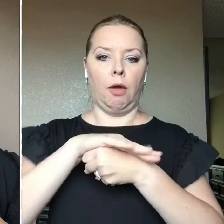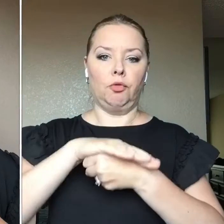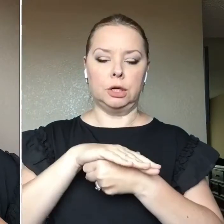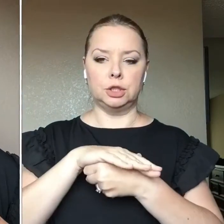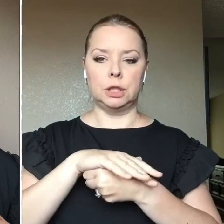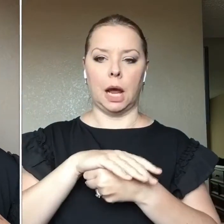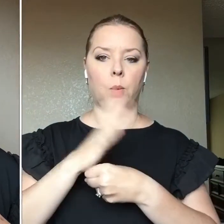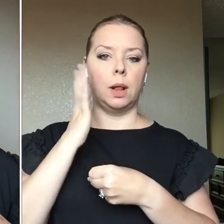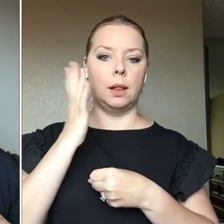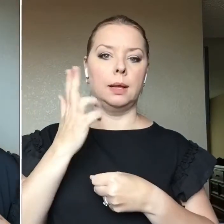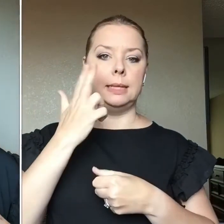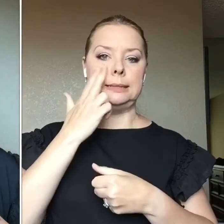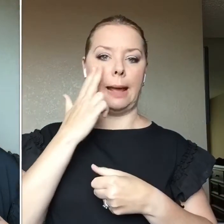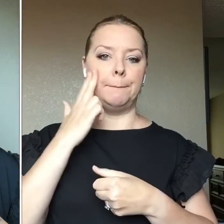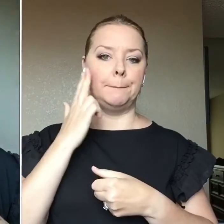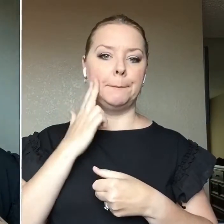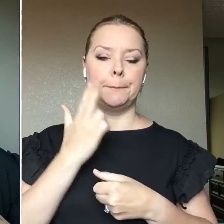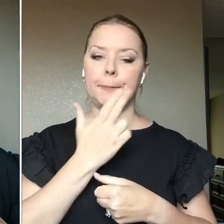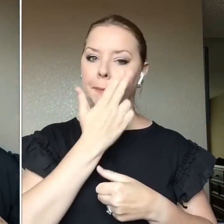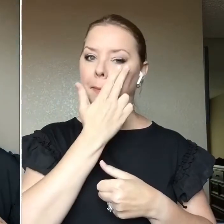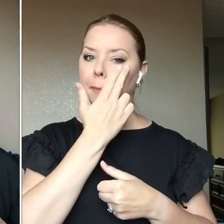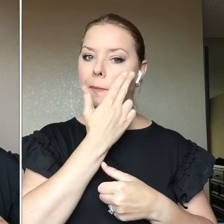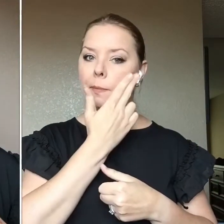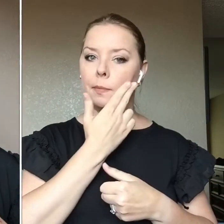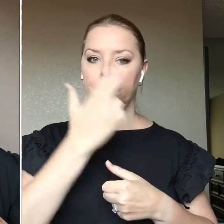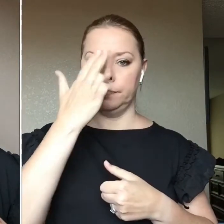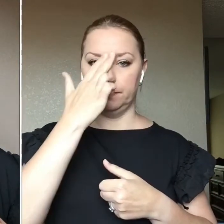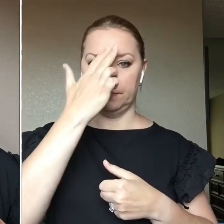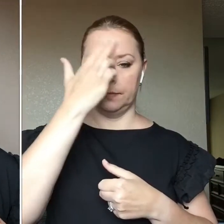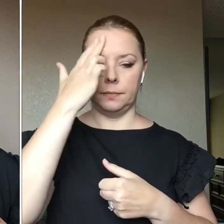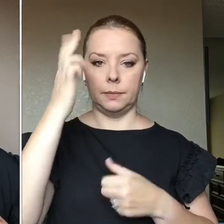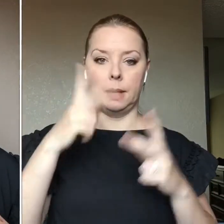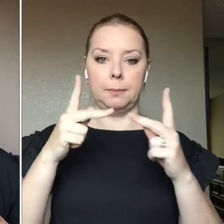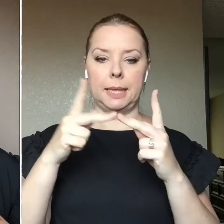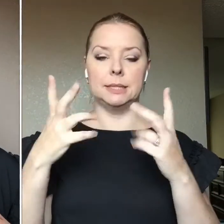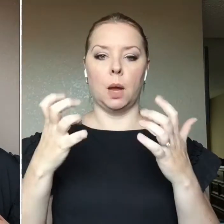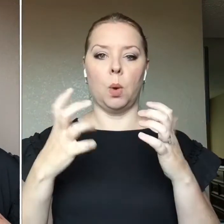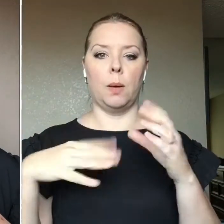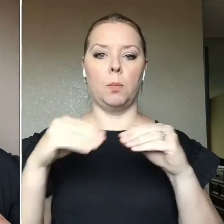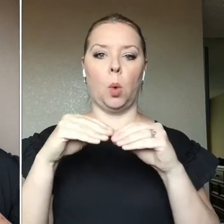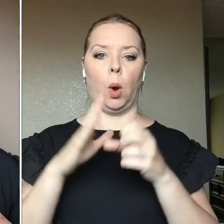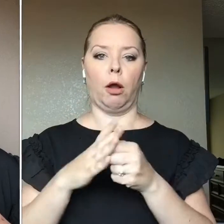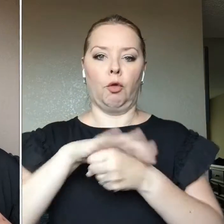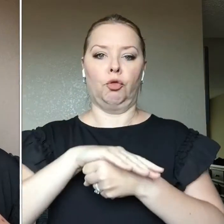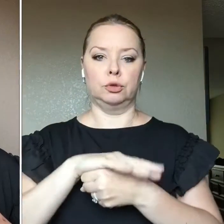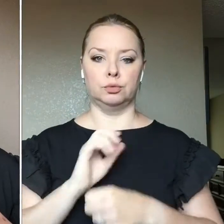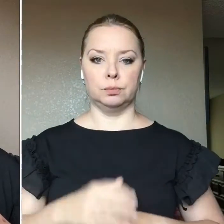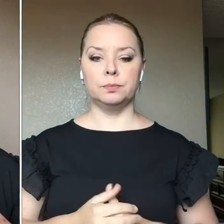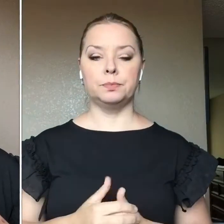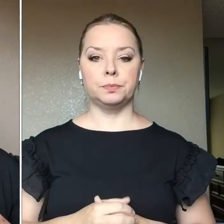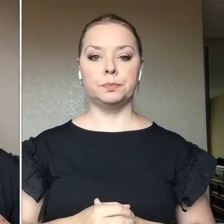into the areas where I want to have a little bit more